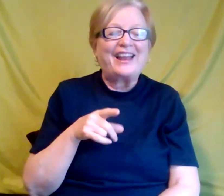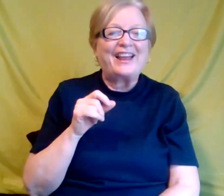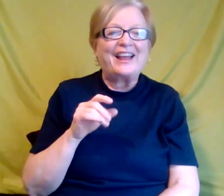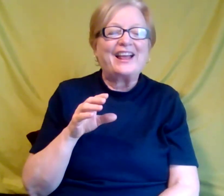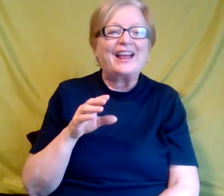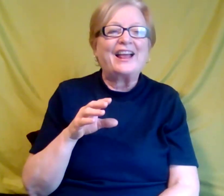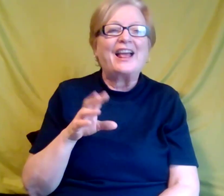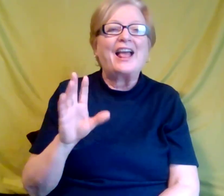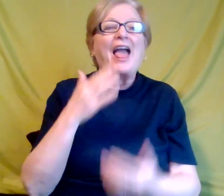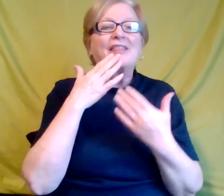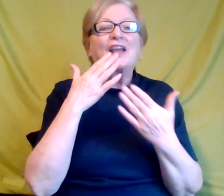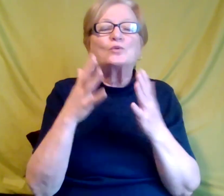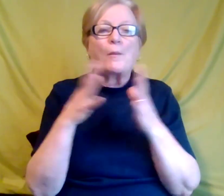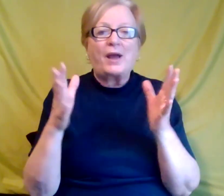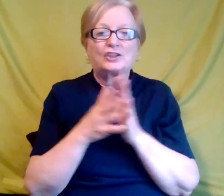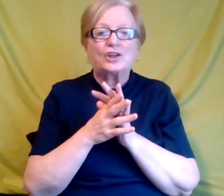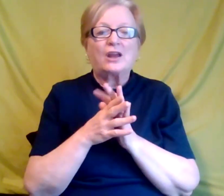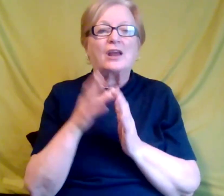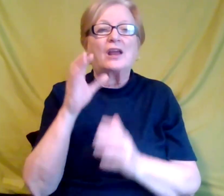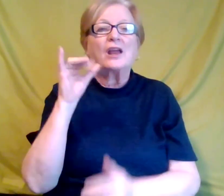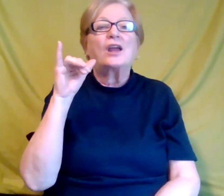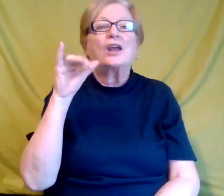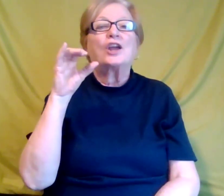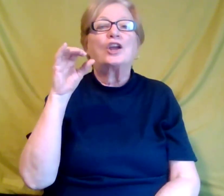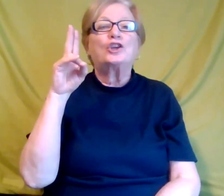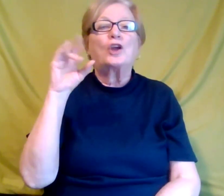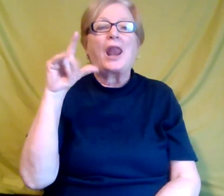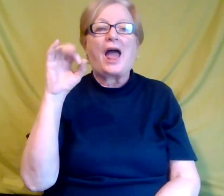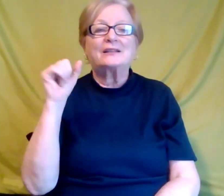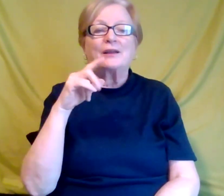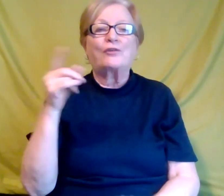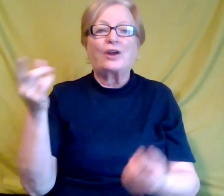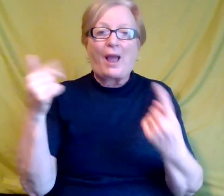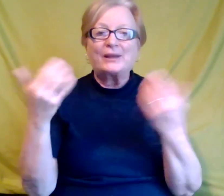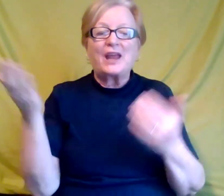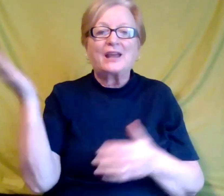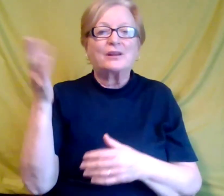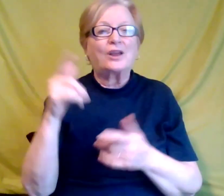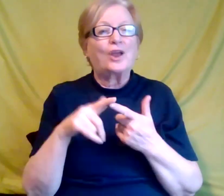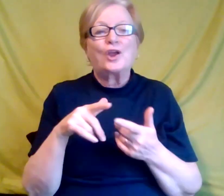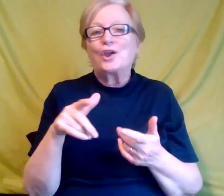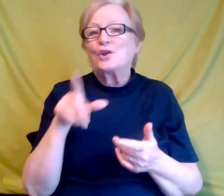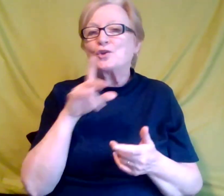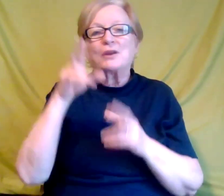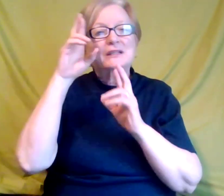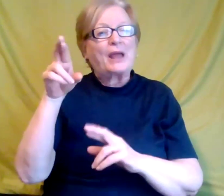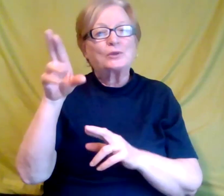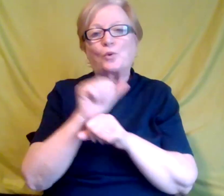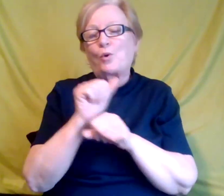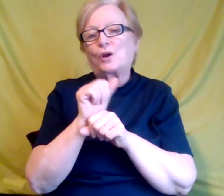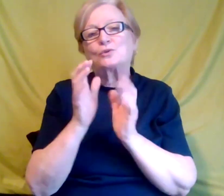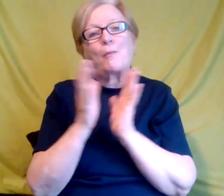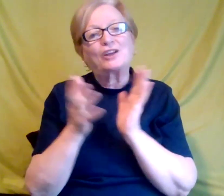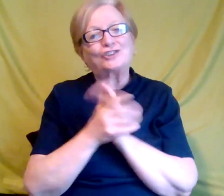Thank you so much. Um, Yolanda, thank you so much for being here today. You are, um, I, I respect your work so much.